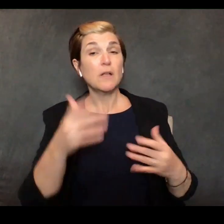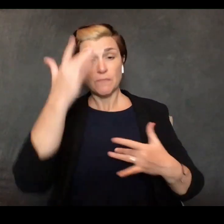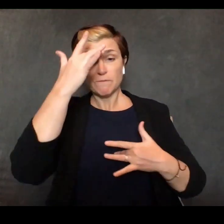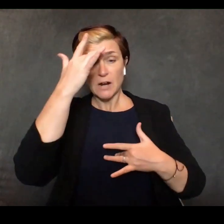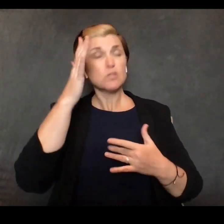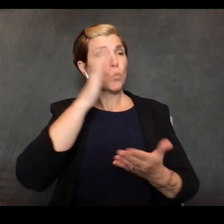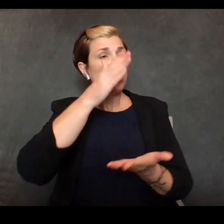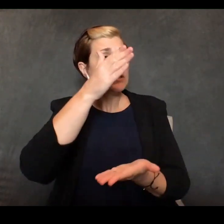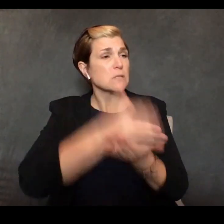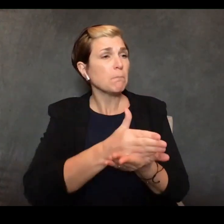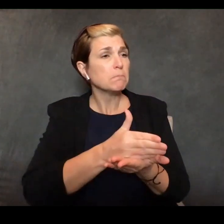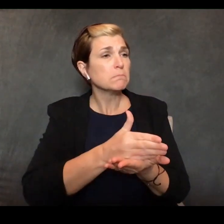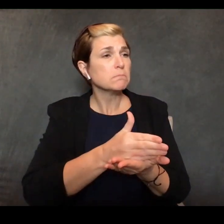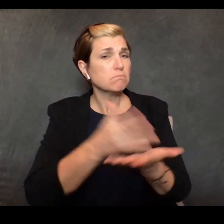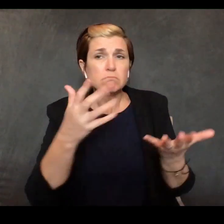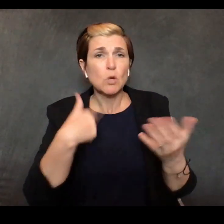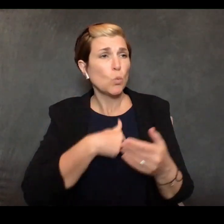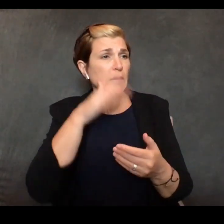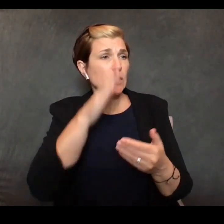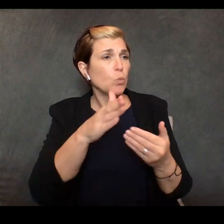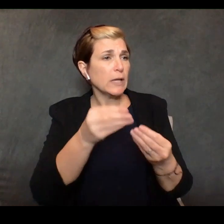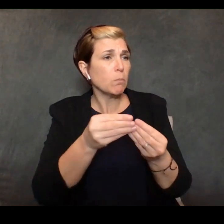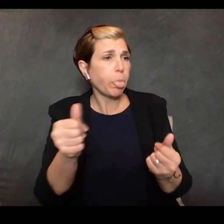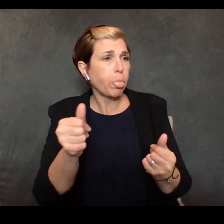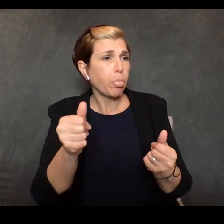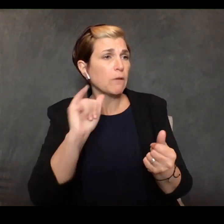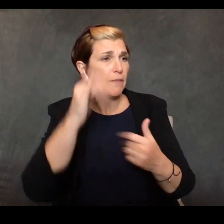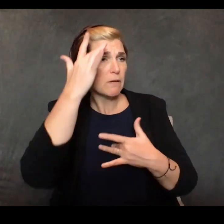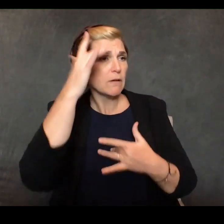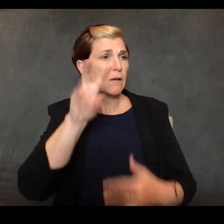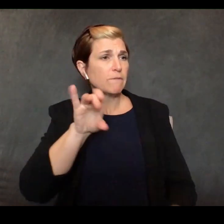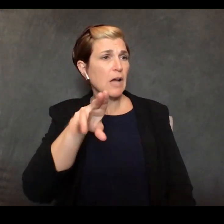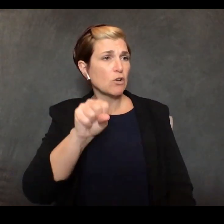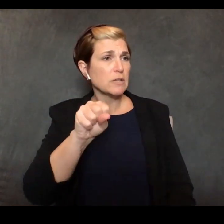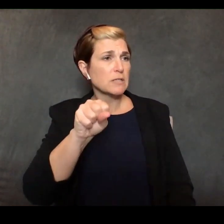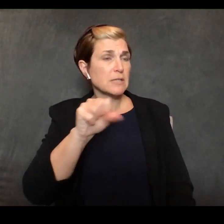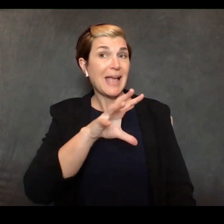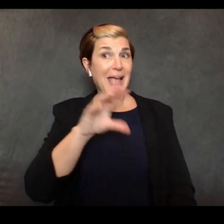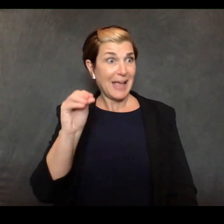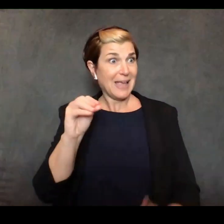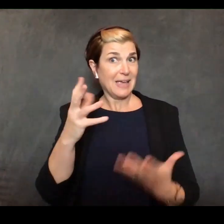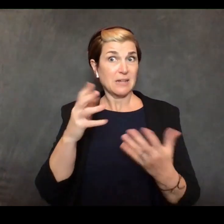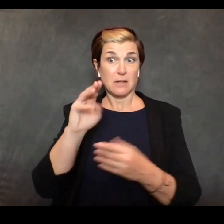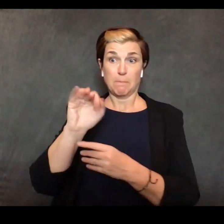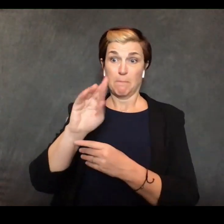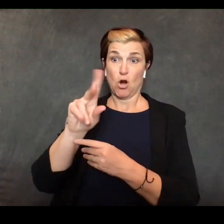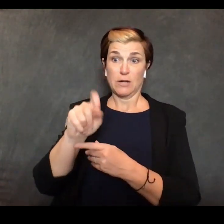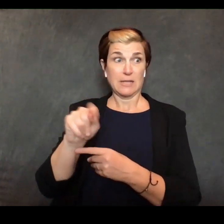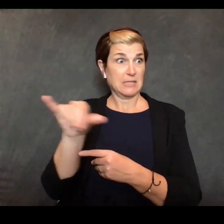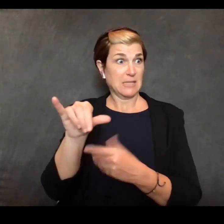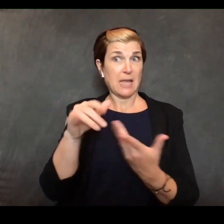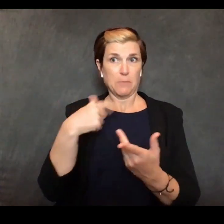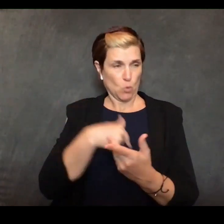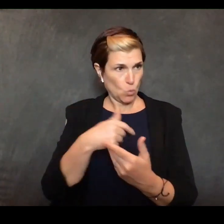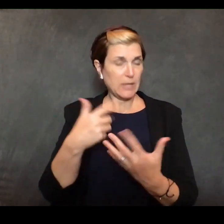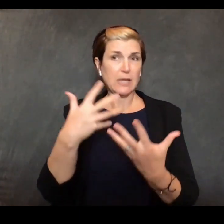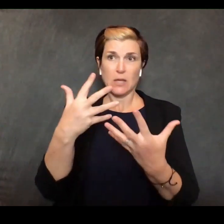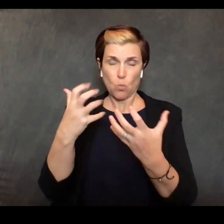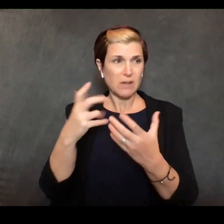we can do by the way for the markets for everything it's very simple very simple solution we want to get rid of it we want to have very as few